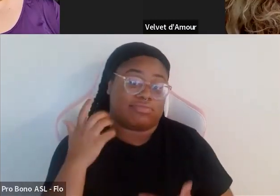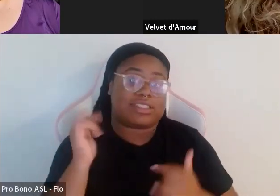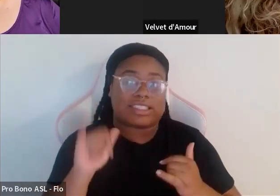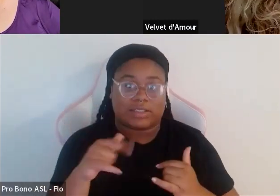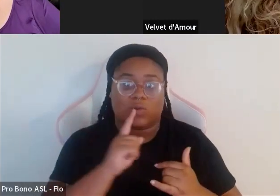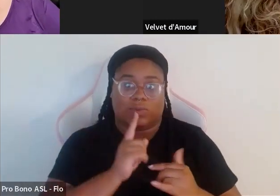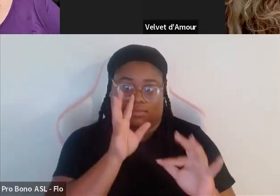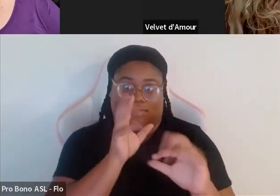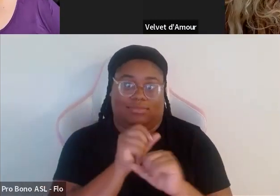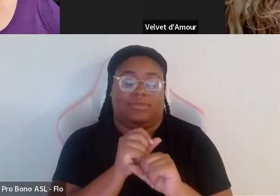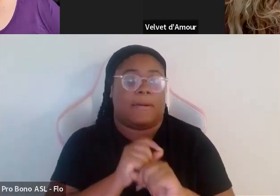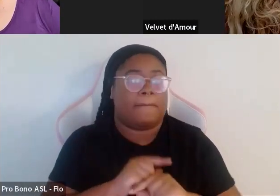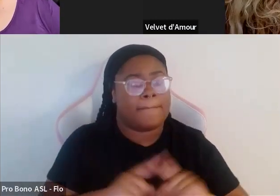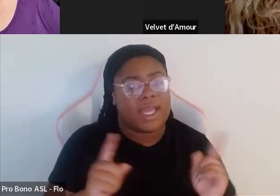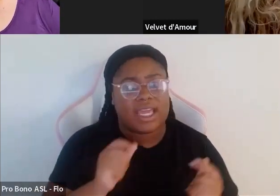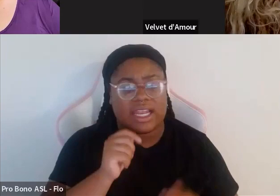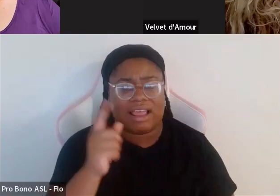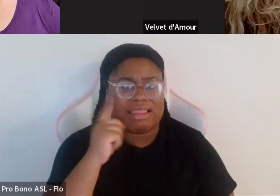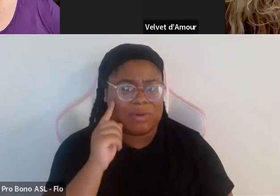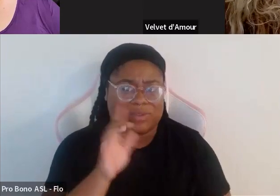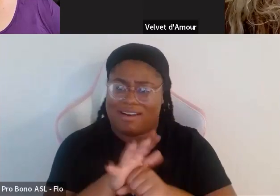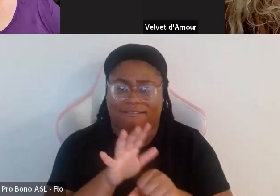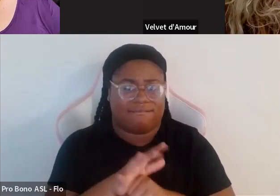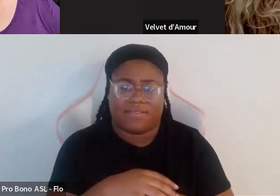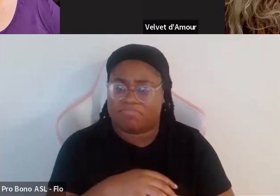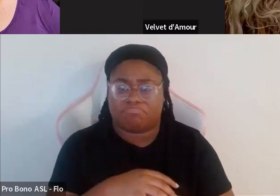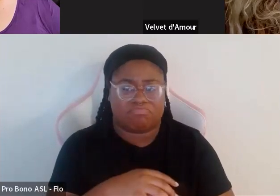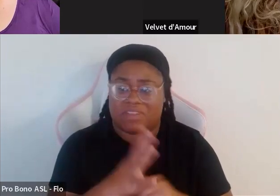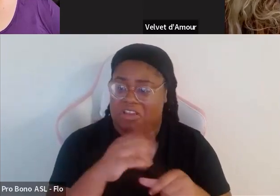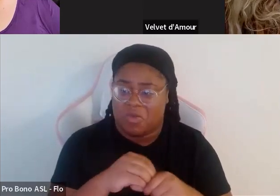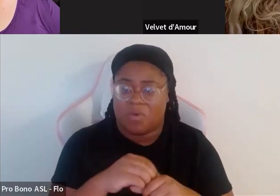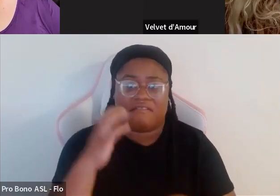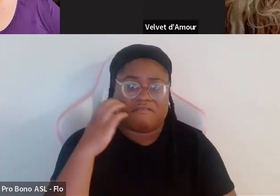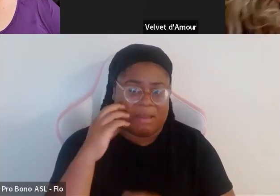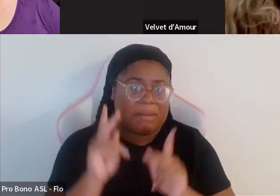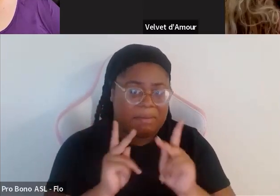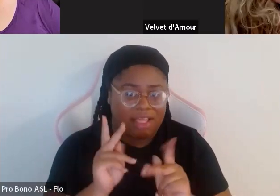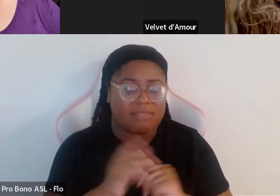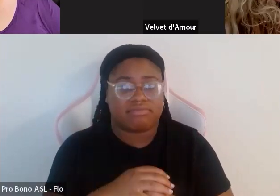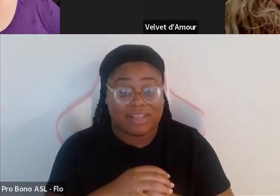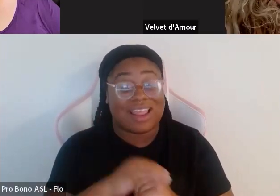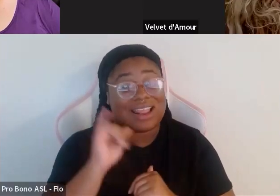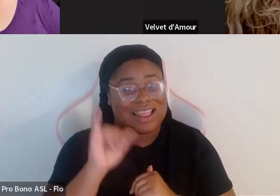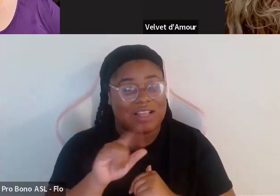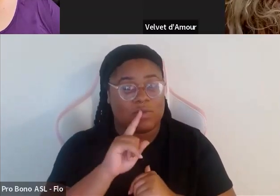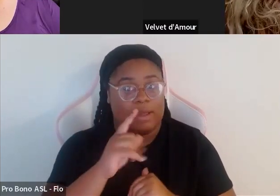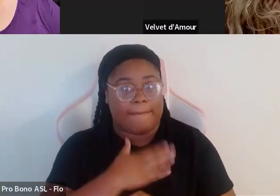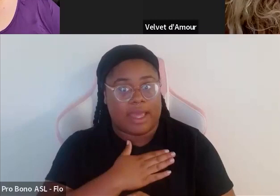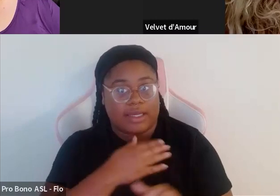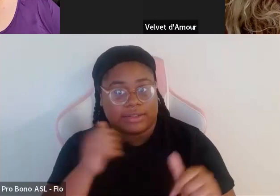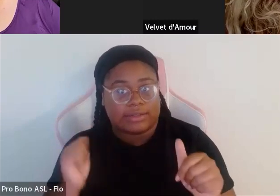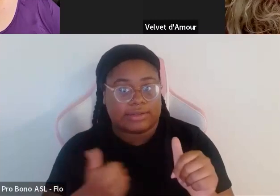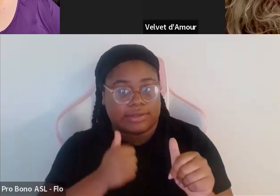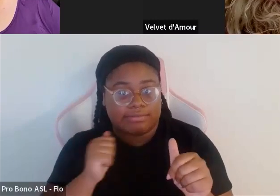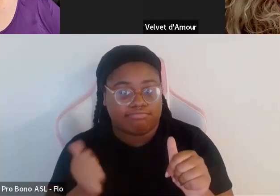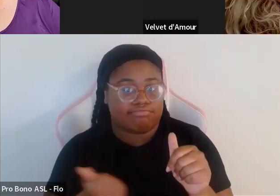always what interested me and I didn't feel that there was enough of that that included fat people and so that's really the drive behind